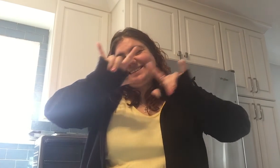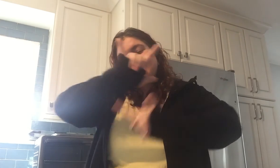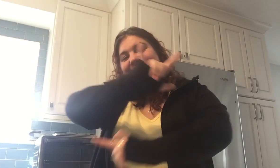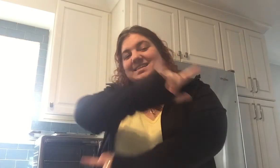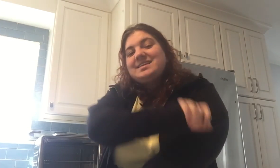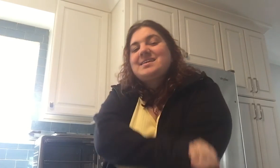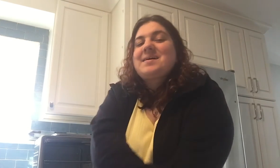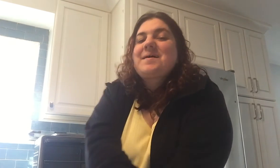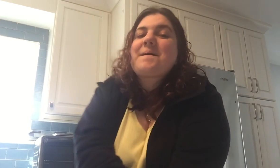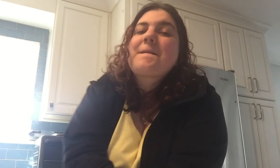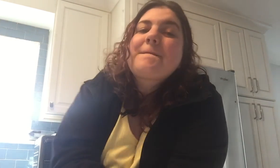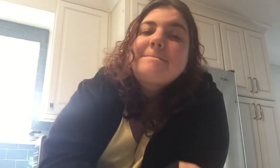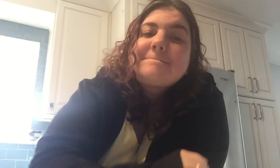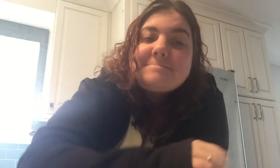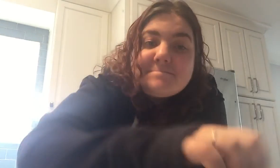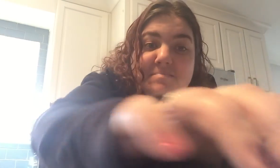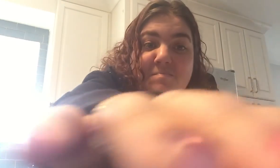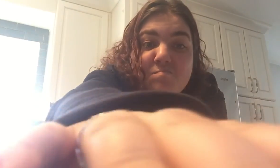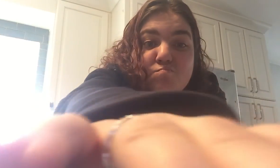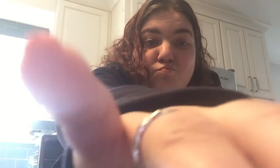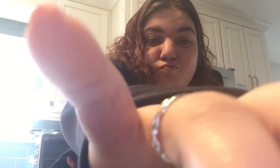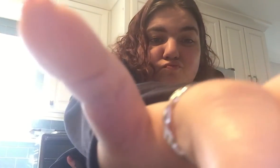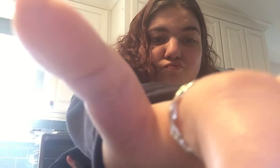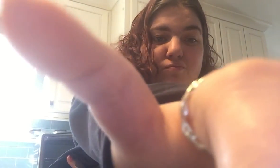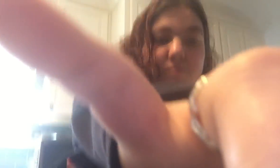-oh-oh-oh-oh-oh-oh-oh-oh-oh Thank